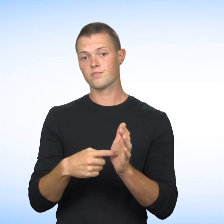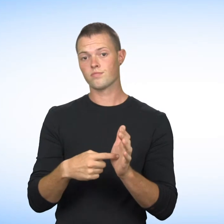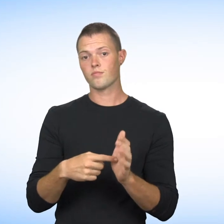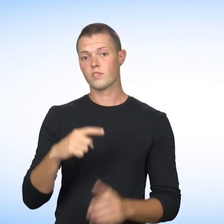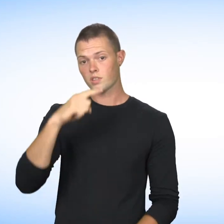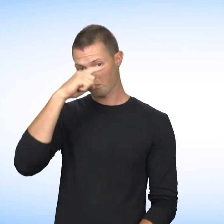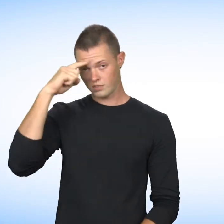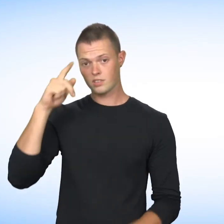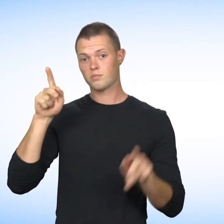For example,